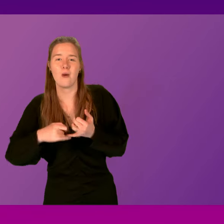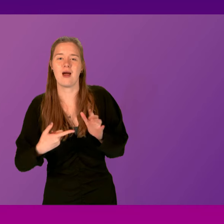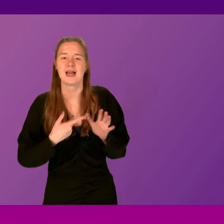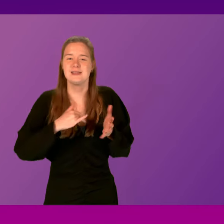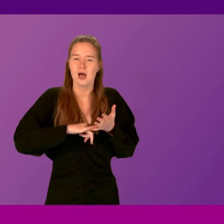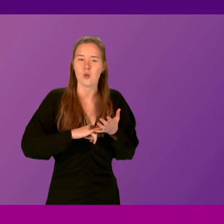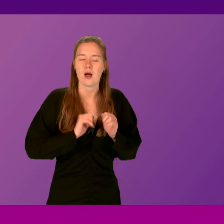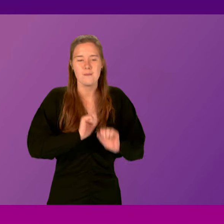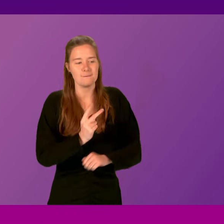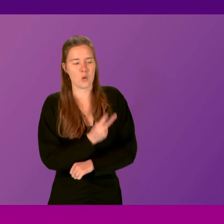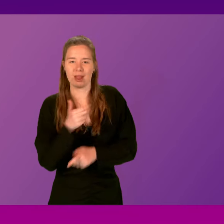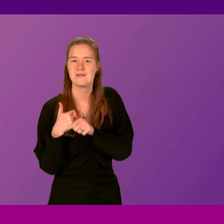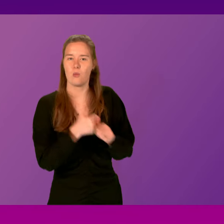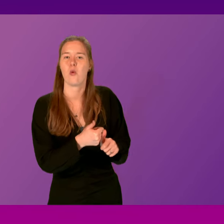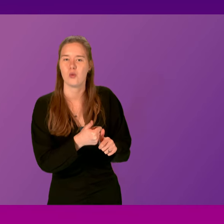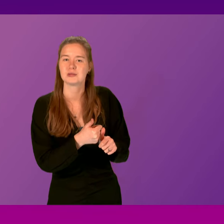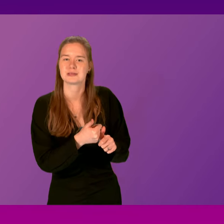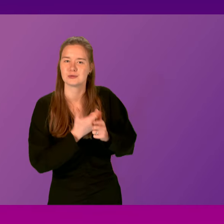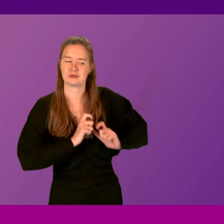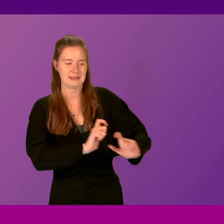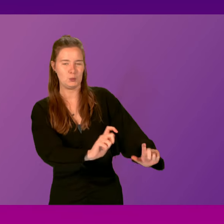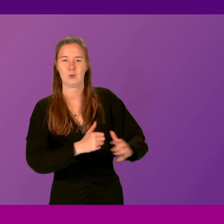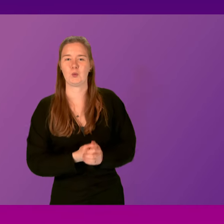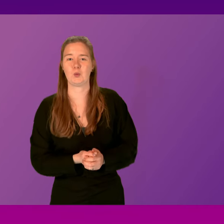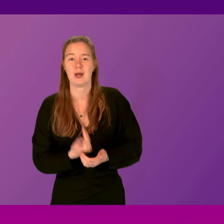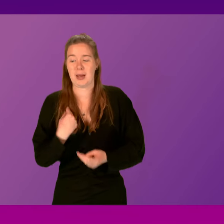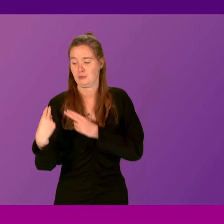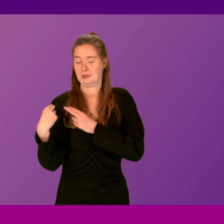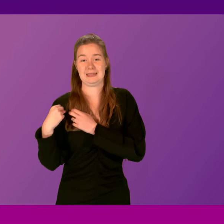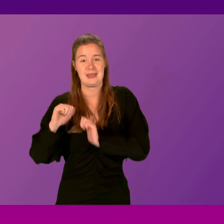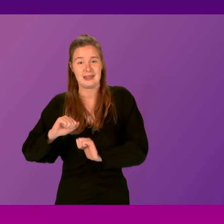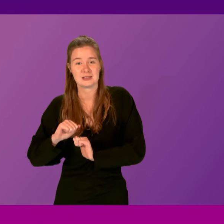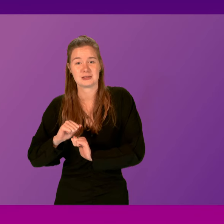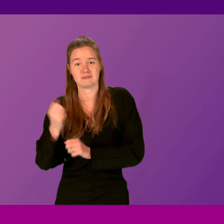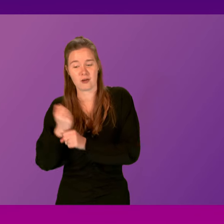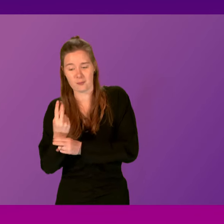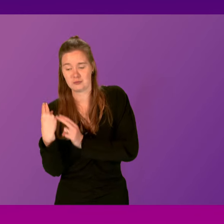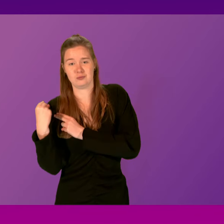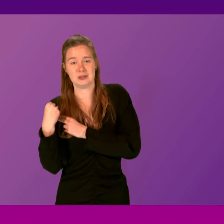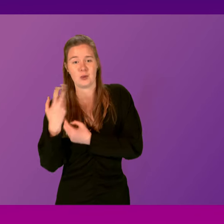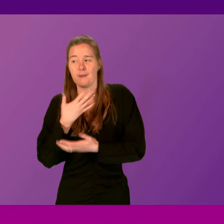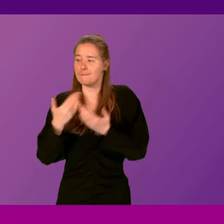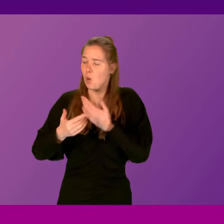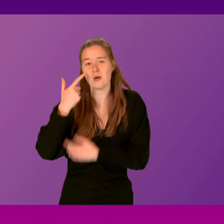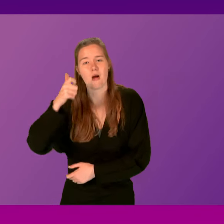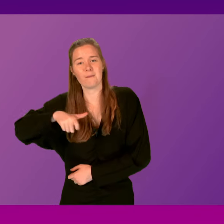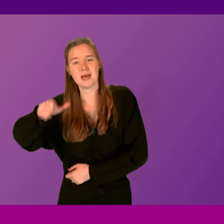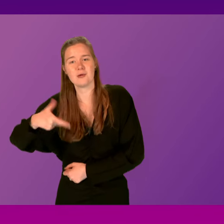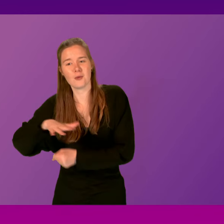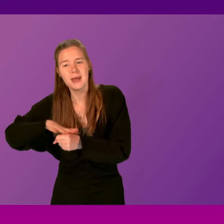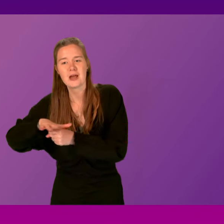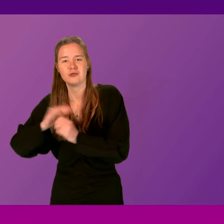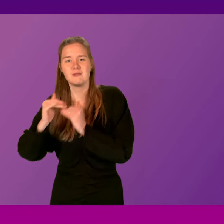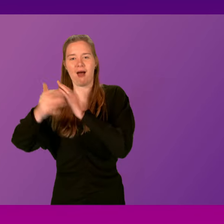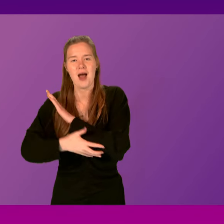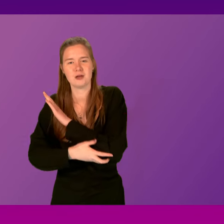now, of course, support retaining. And on my watch, of course, and this government's watch, we have more young people from areas of